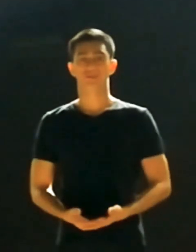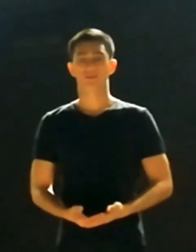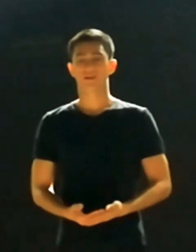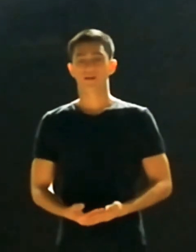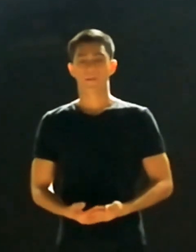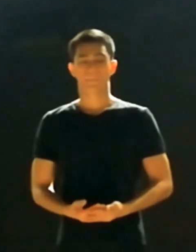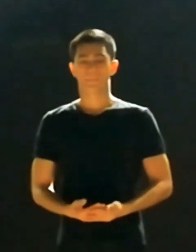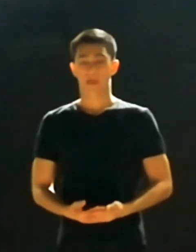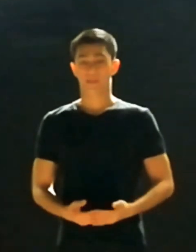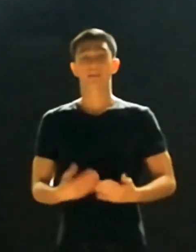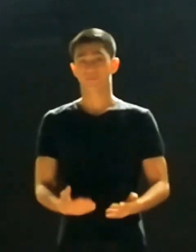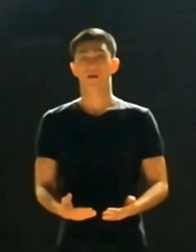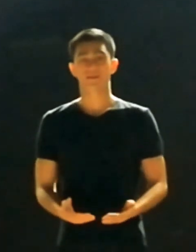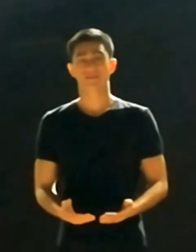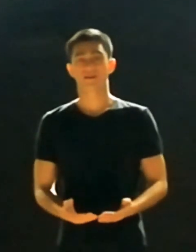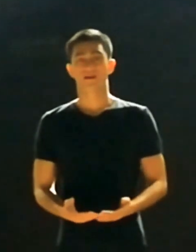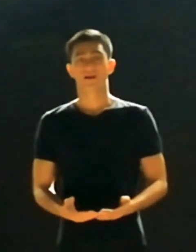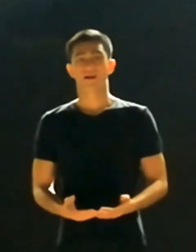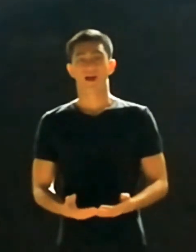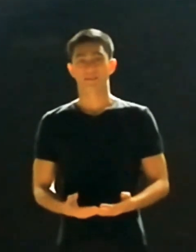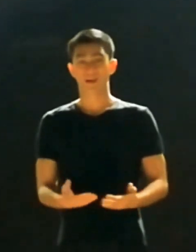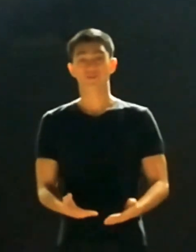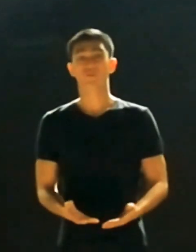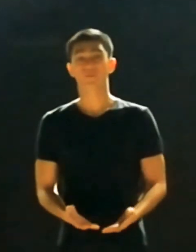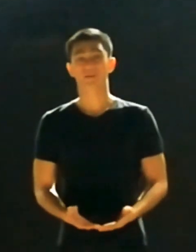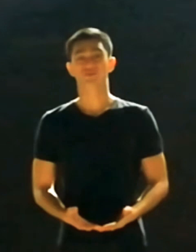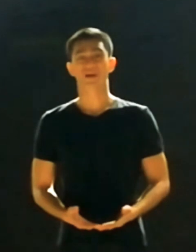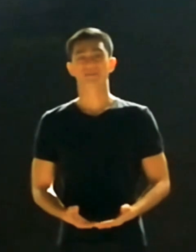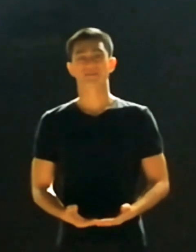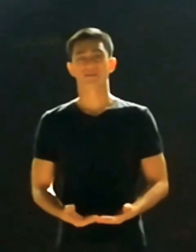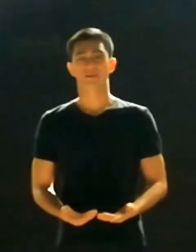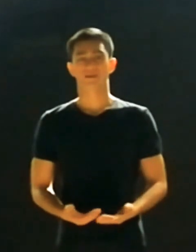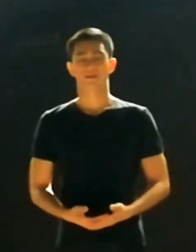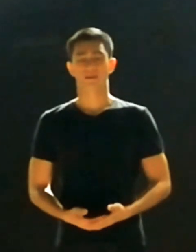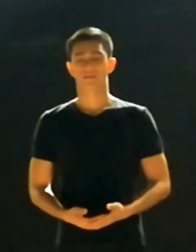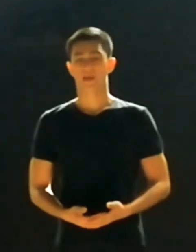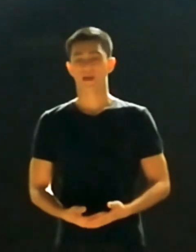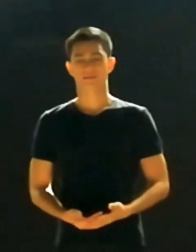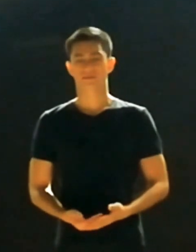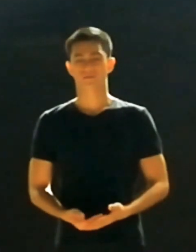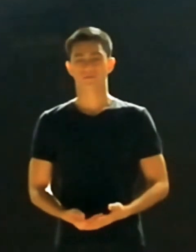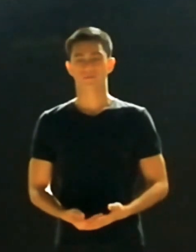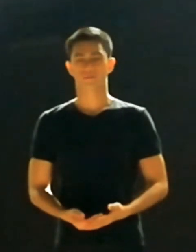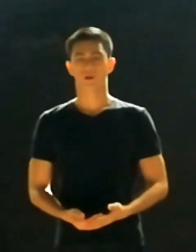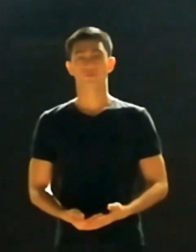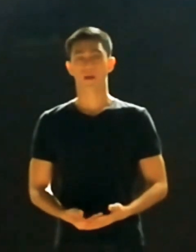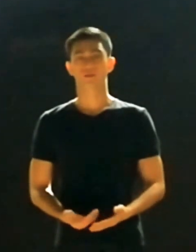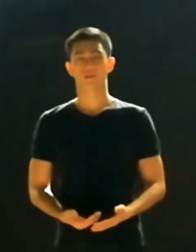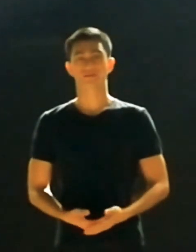I get on the bus. I tell the driver my address. And he asks, where are your parents?